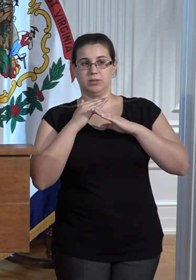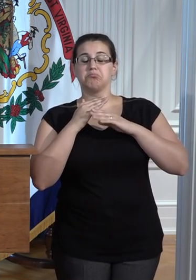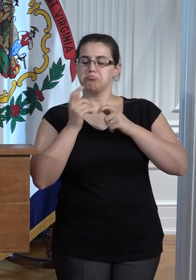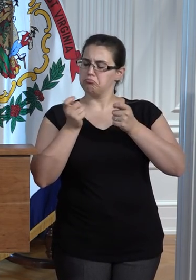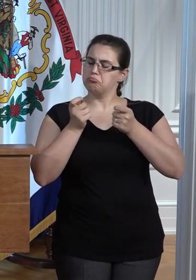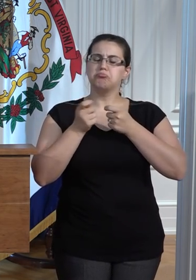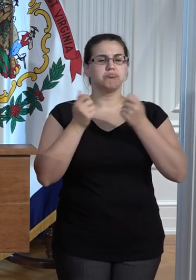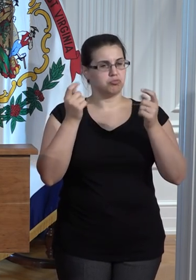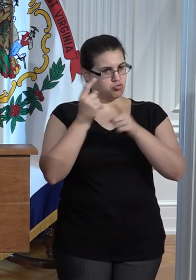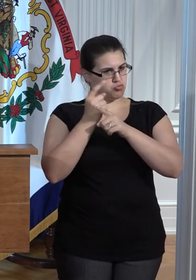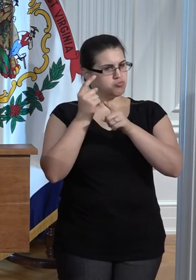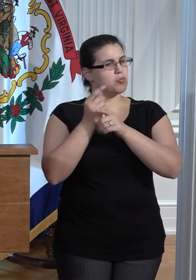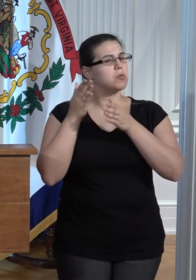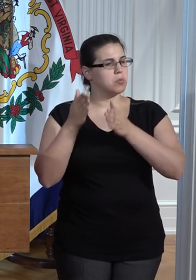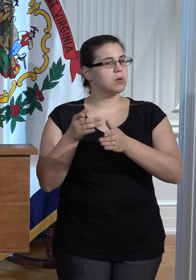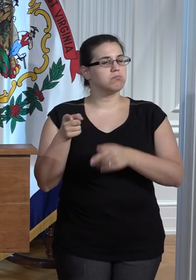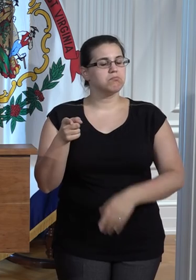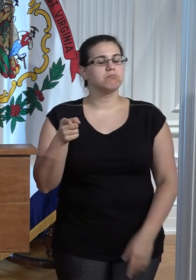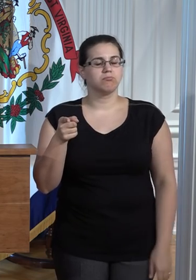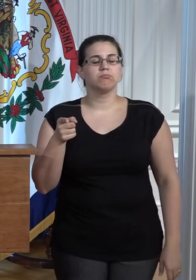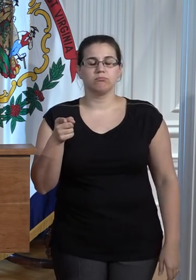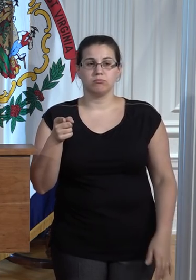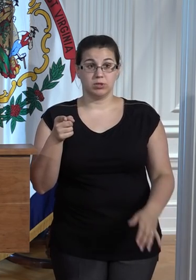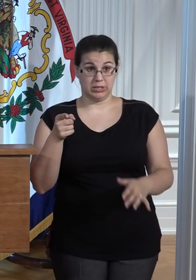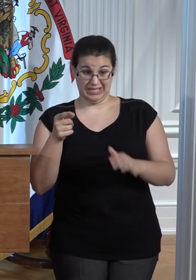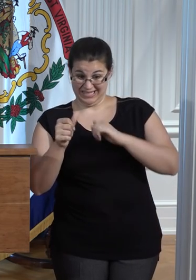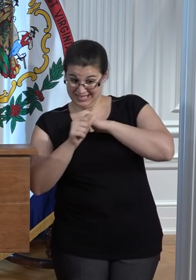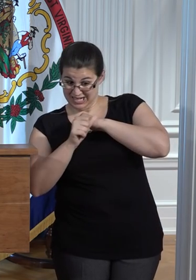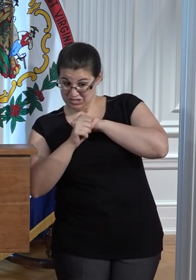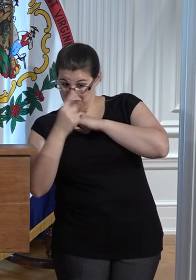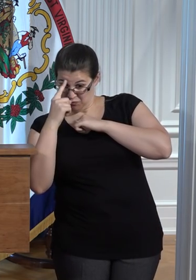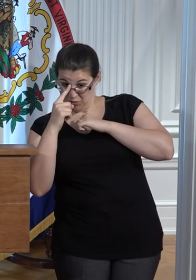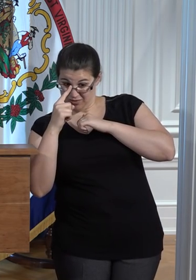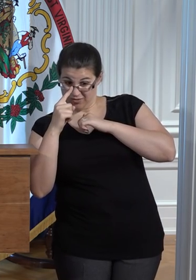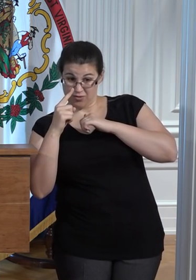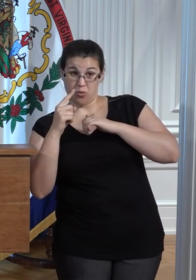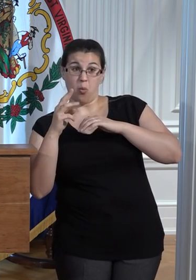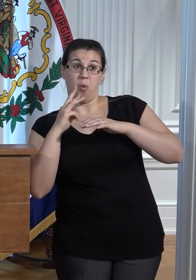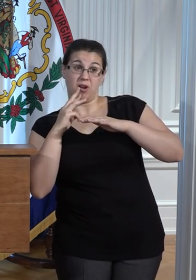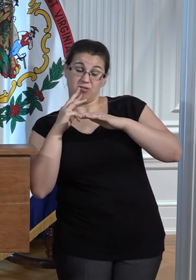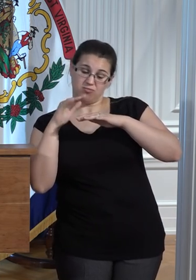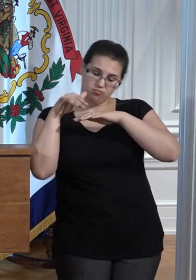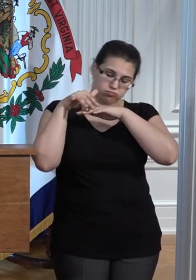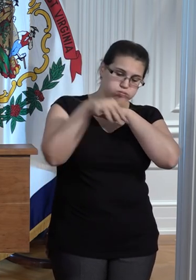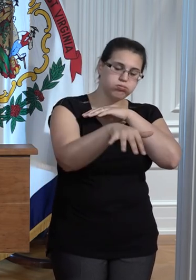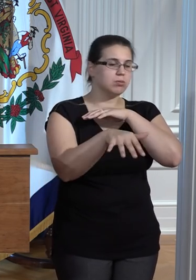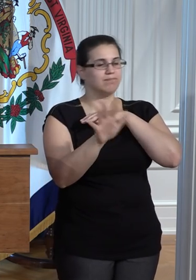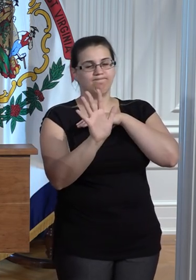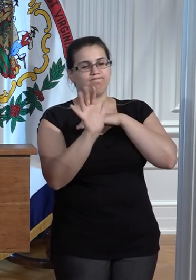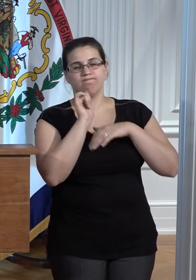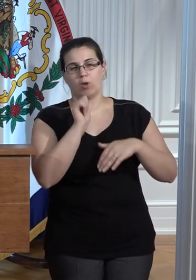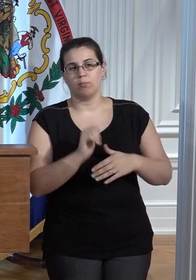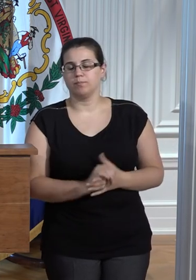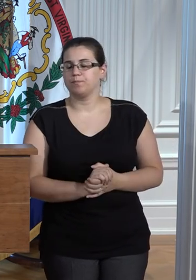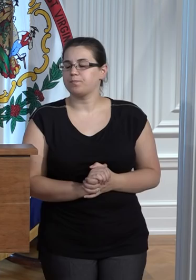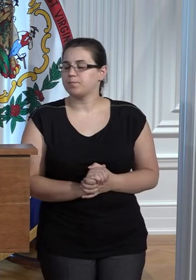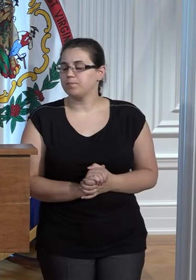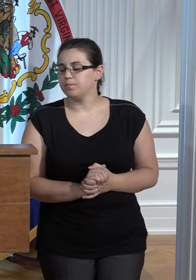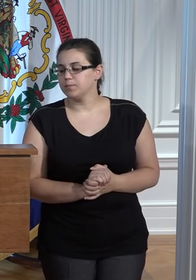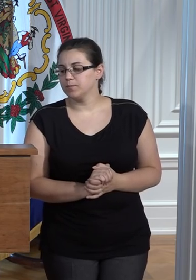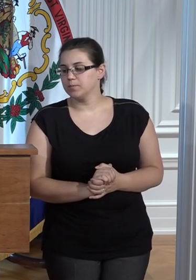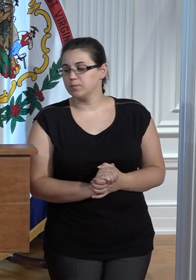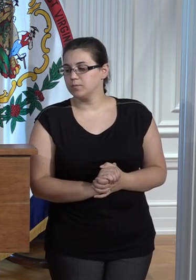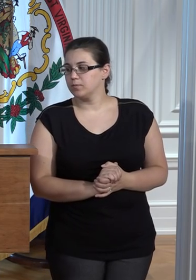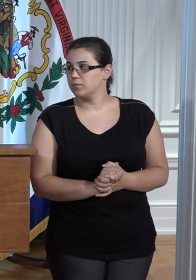operating as it was designed to do, and there was no danger to the downstream communities. So we